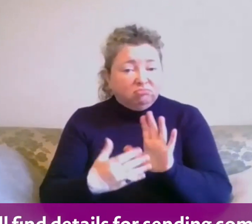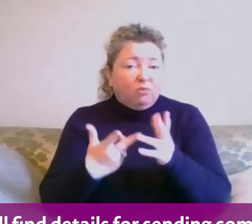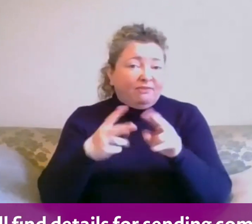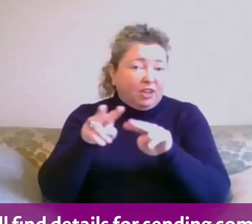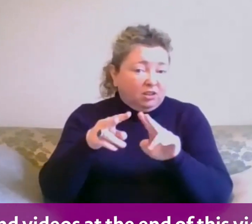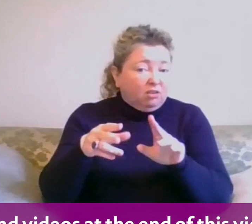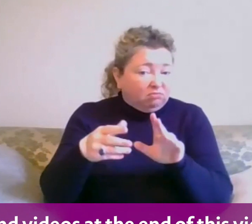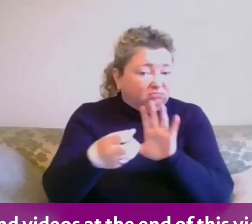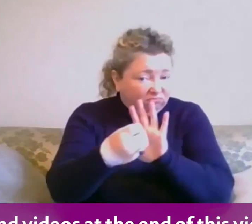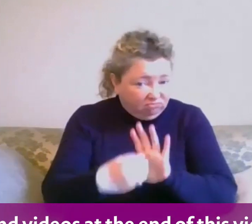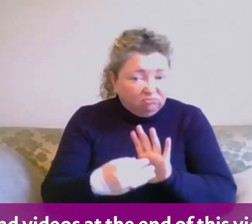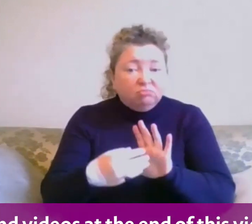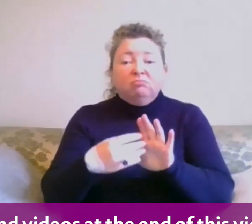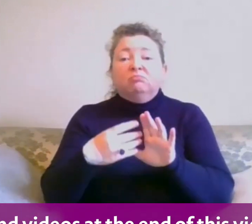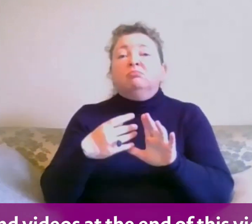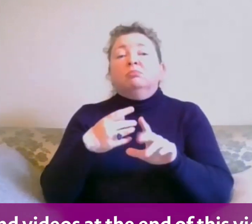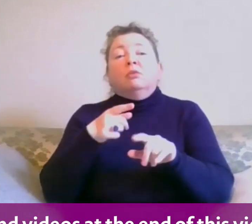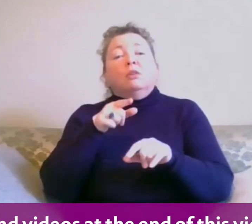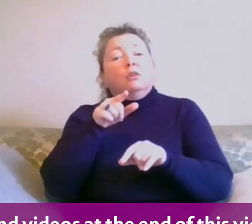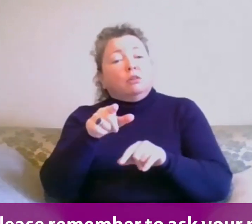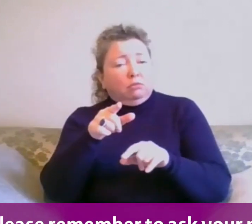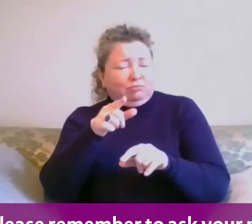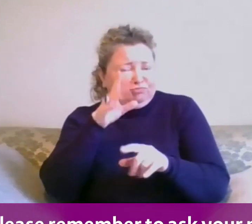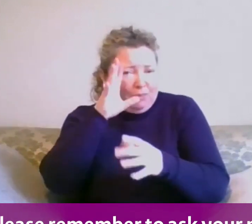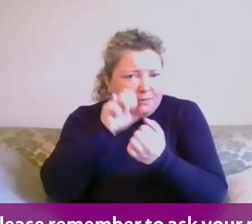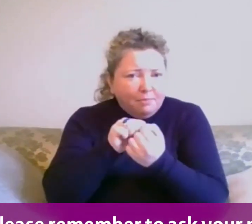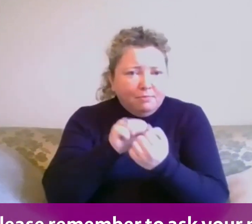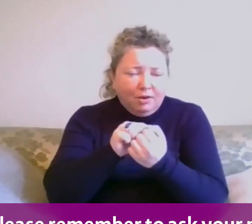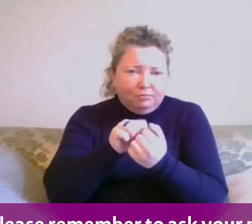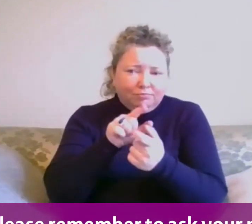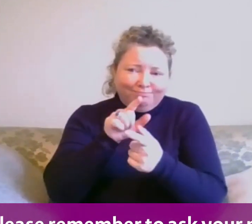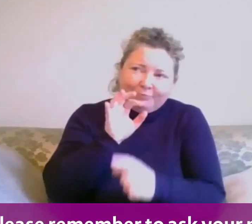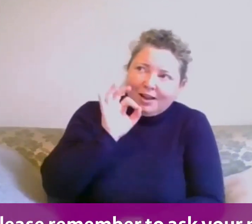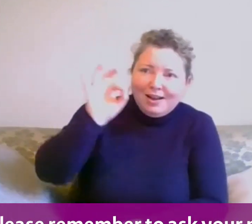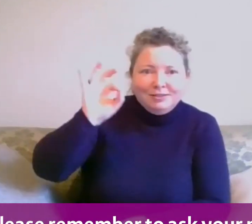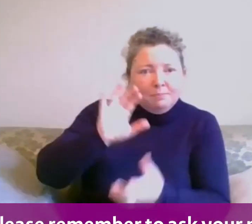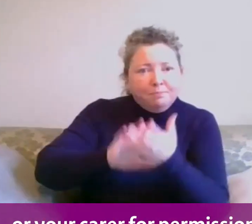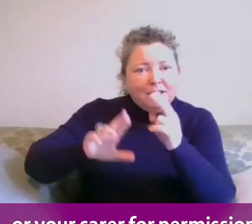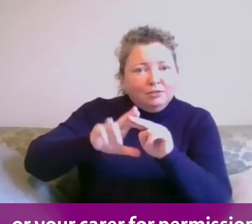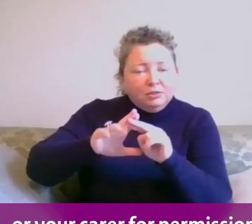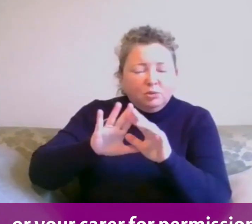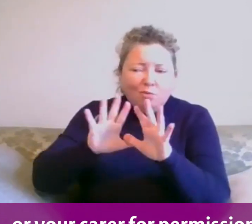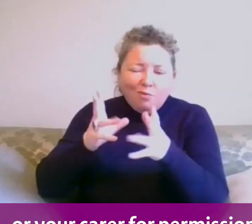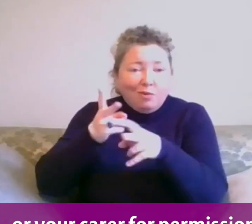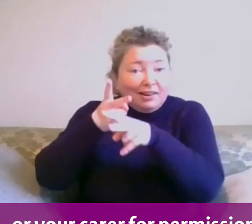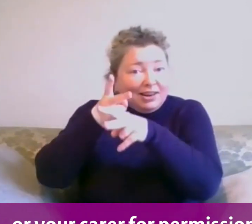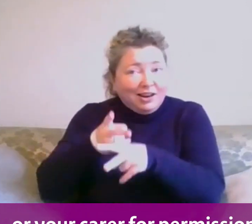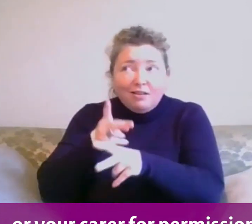comments and videos at the end of this video, but please remember to ask your parents or your carer for permission